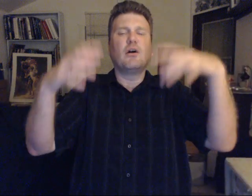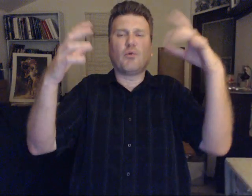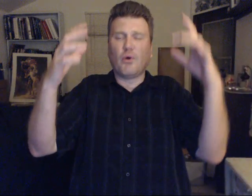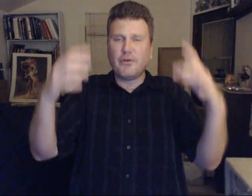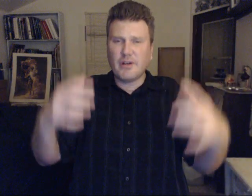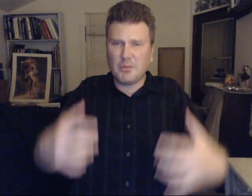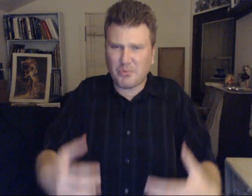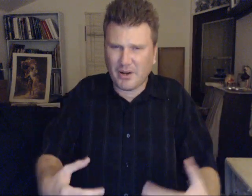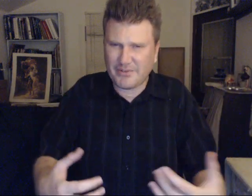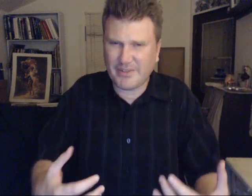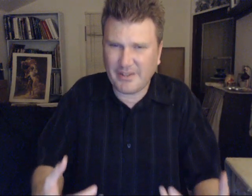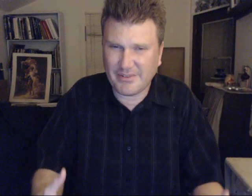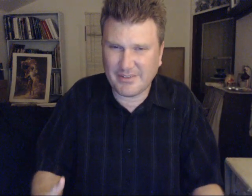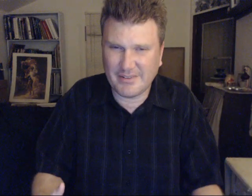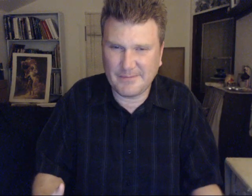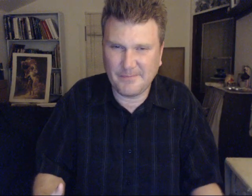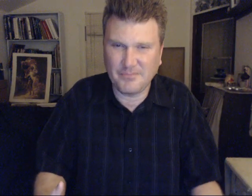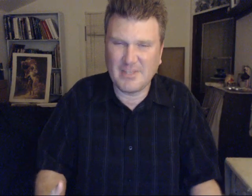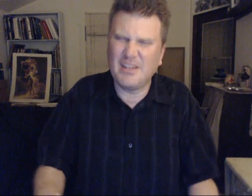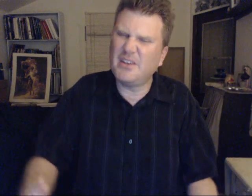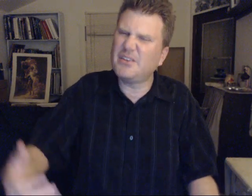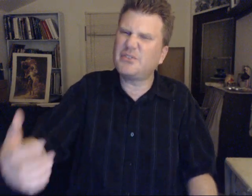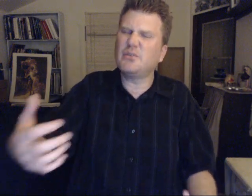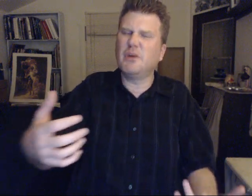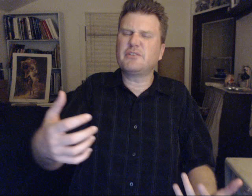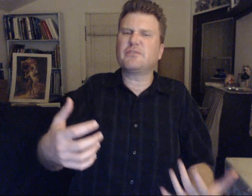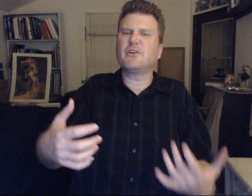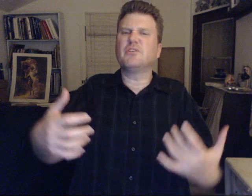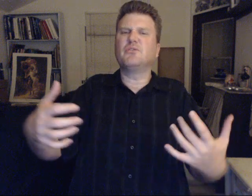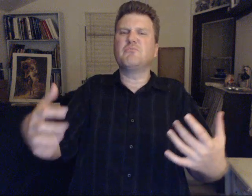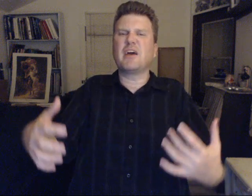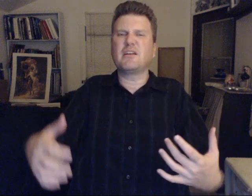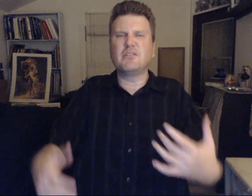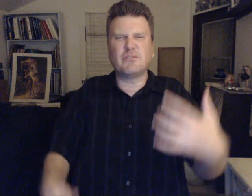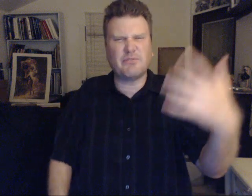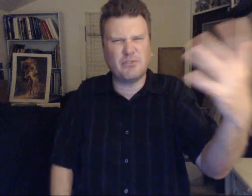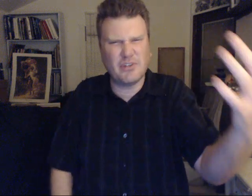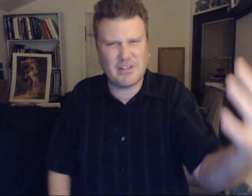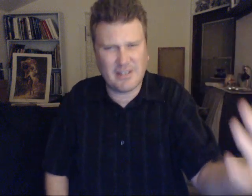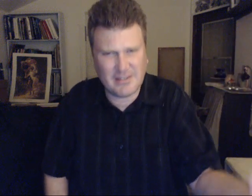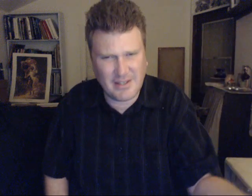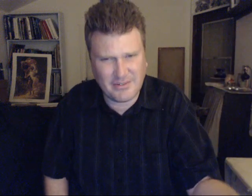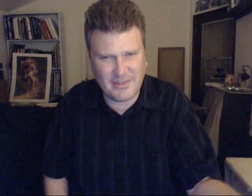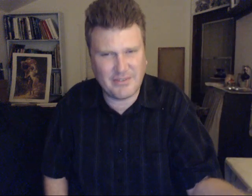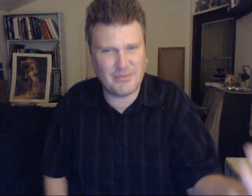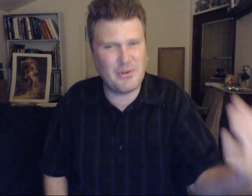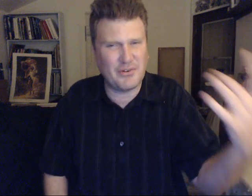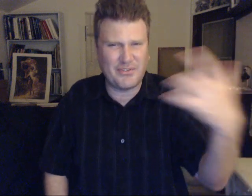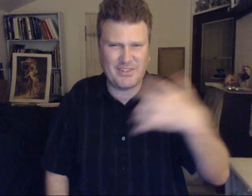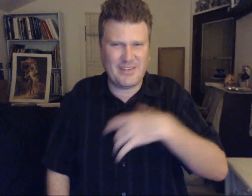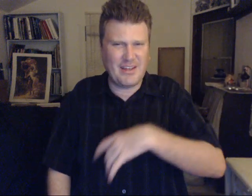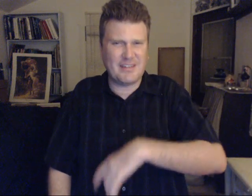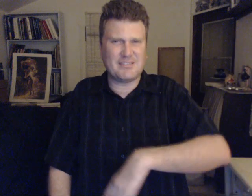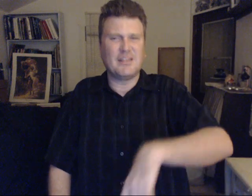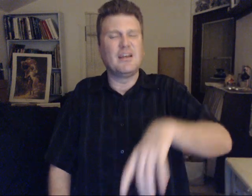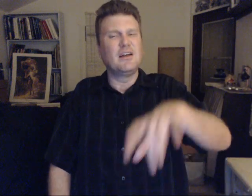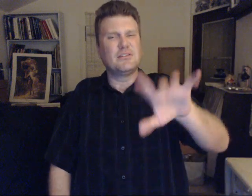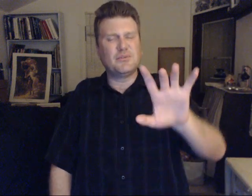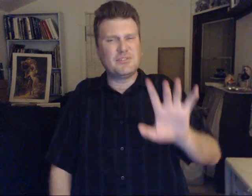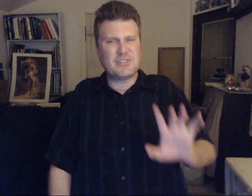Growing up process. It is too much for humanity. To fully connect to aliens. We understand that. So we stay